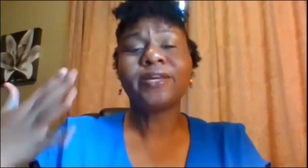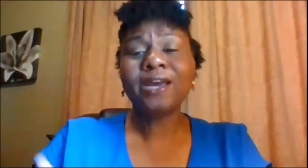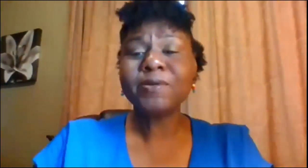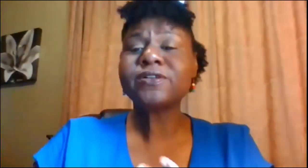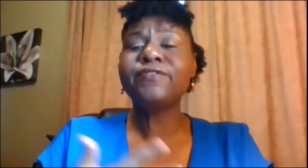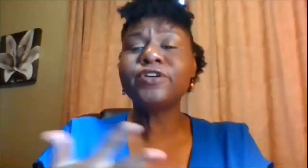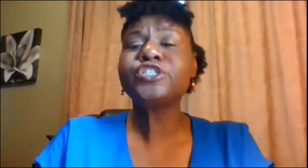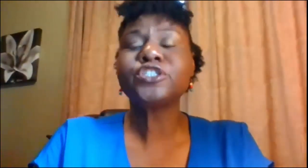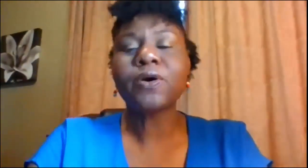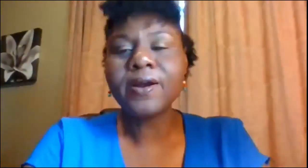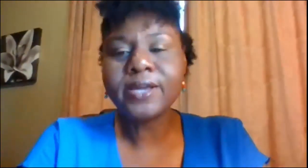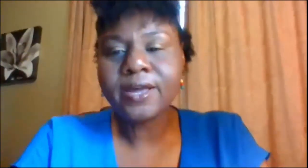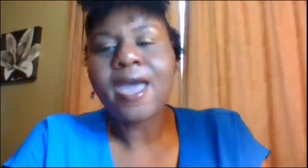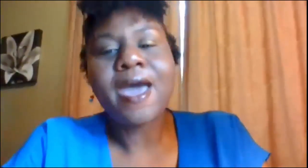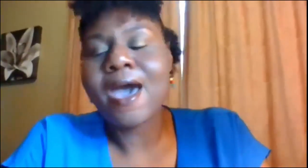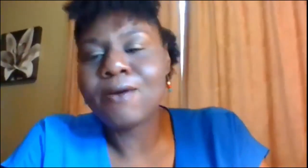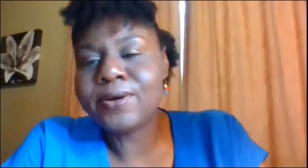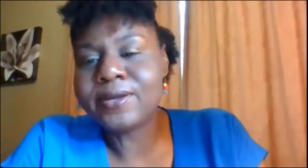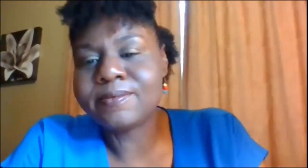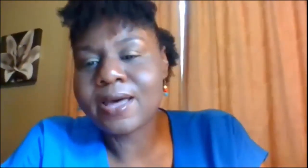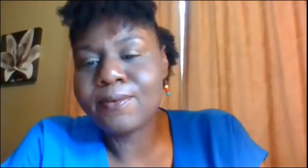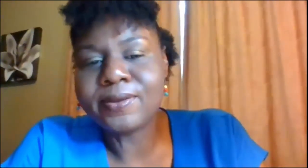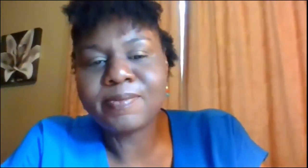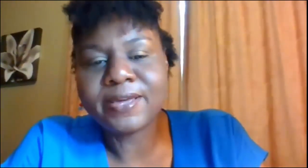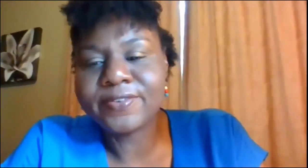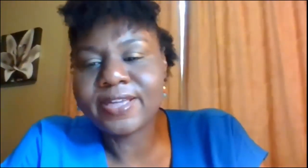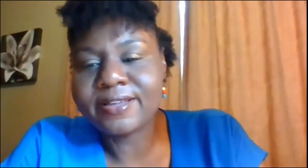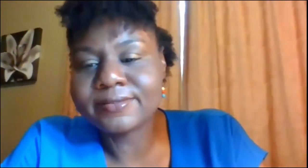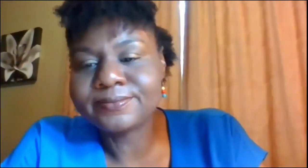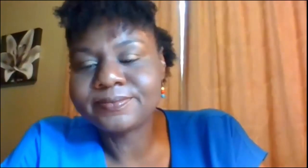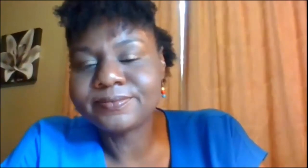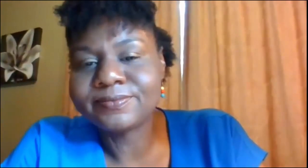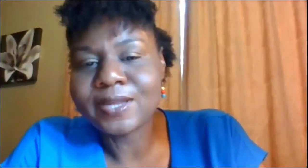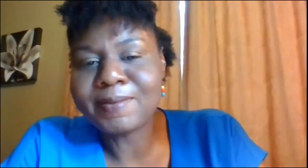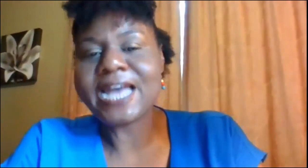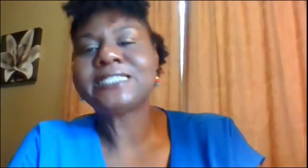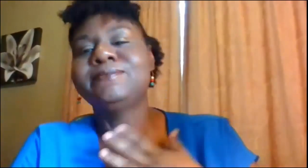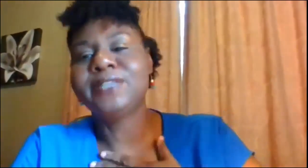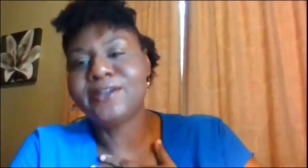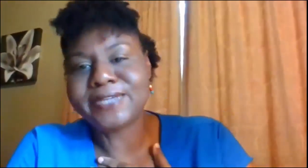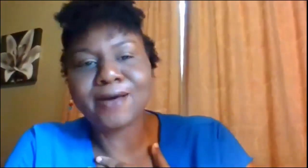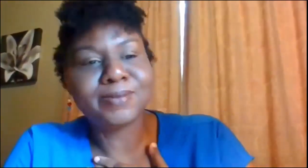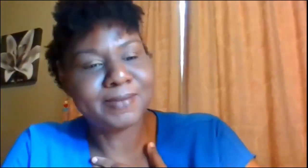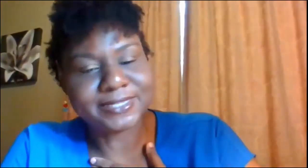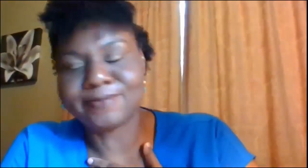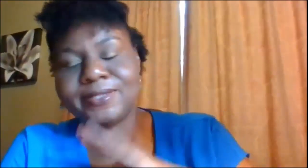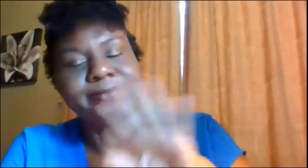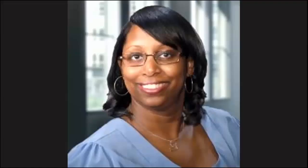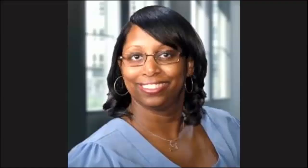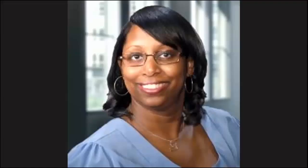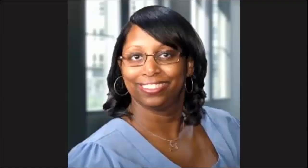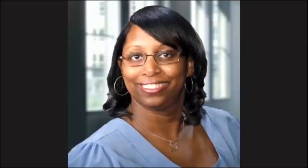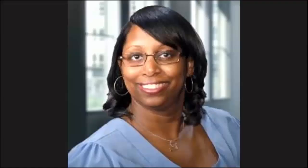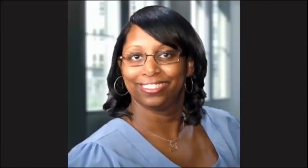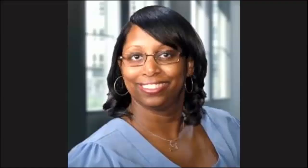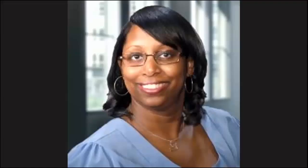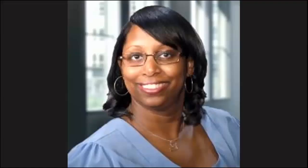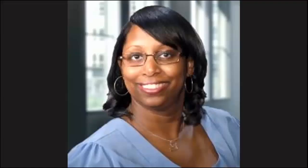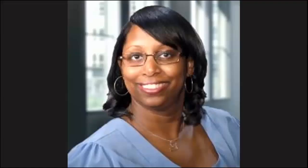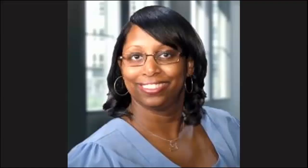camera so if you're just starting i wouldn't i wouldn't pay for that i mean not to you know downplay myself but yeah i wouldn't pay